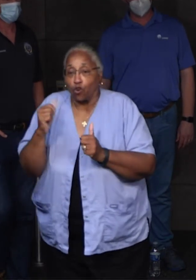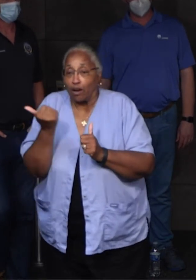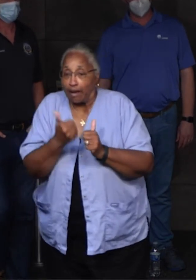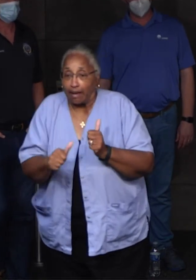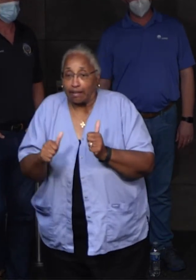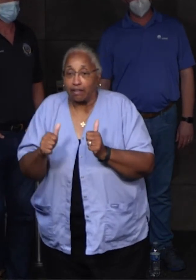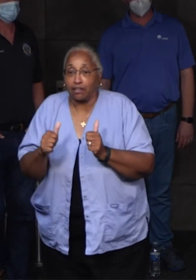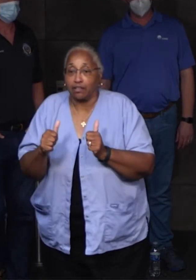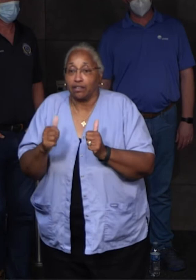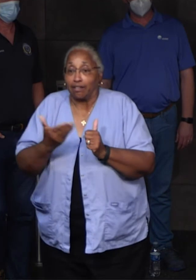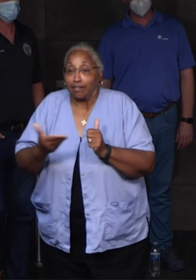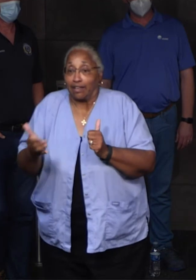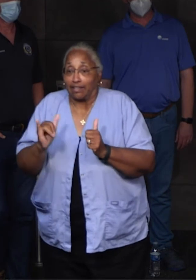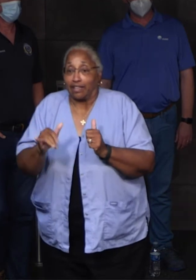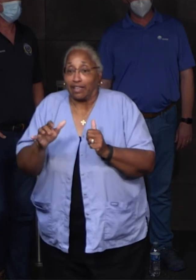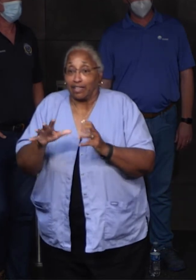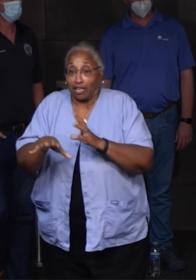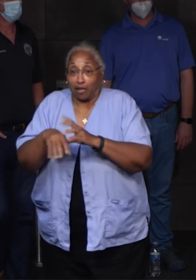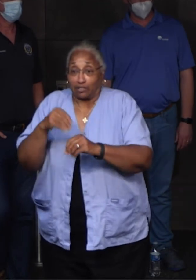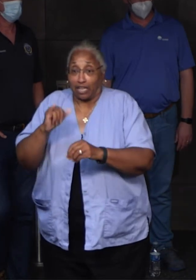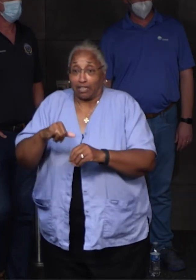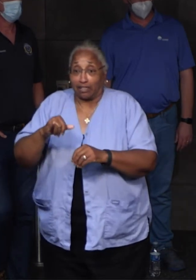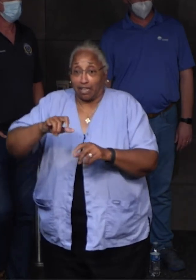comes out of the faucet at this point. Thank you.